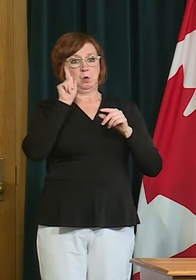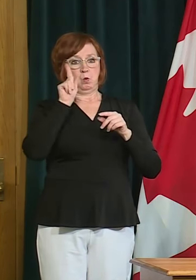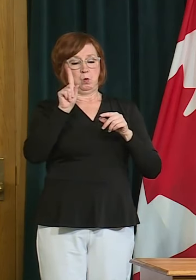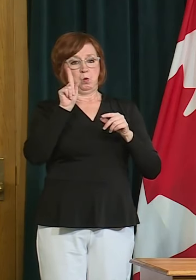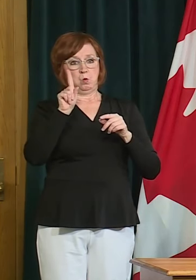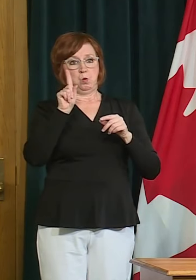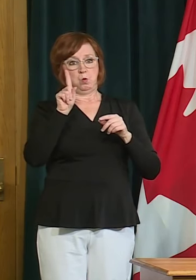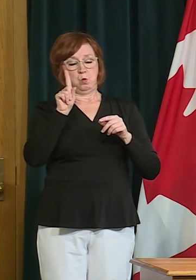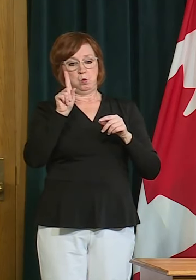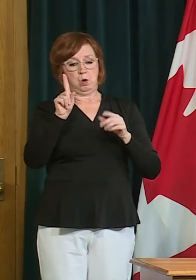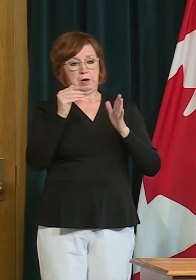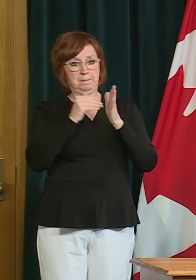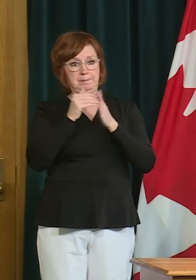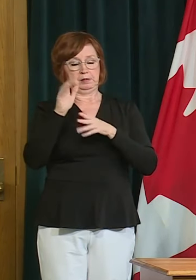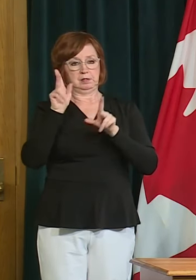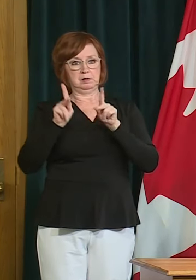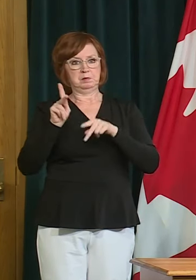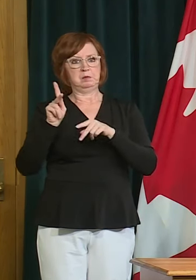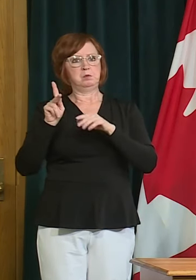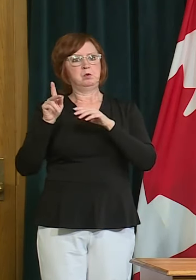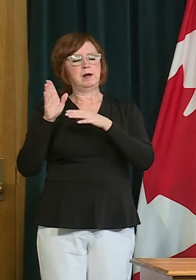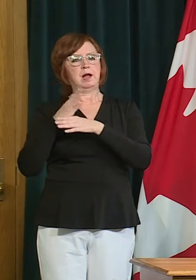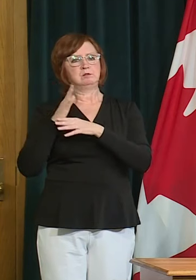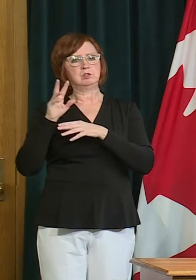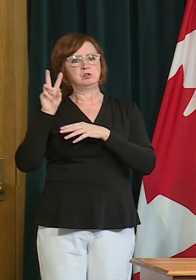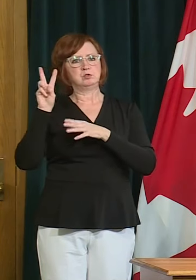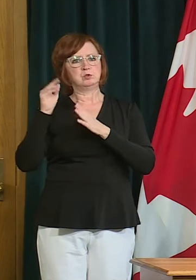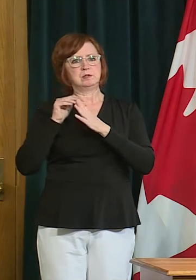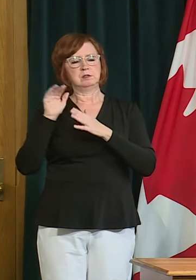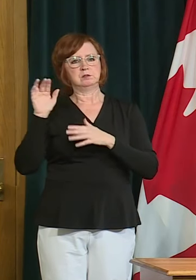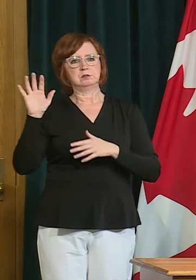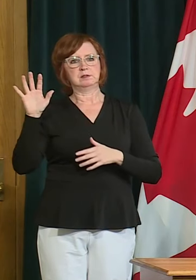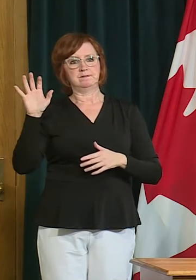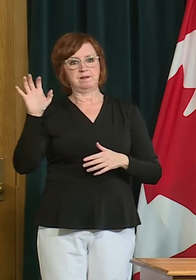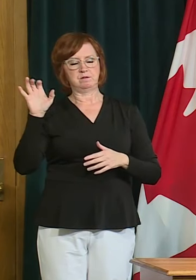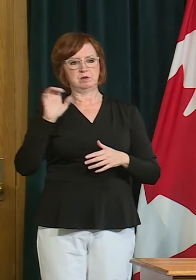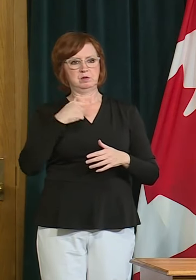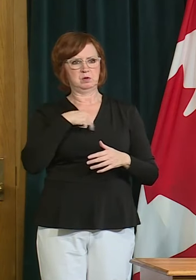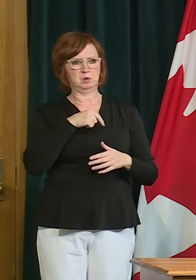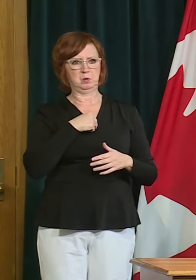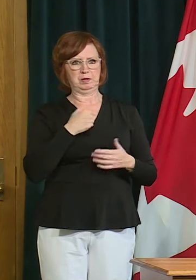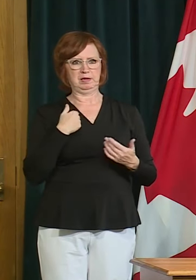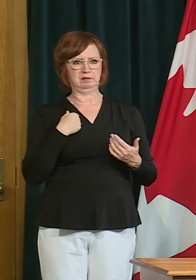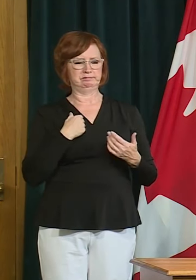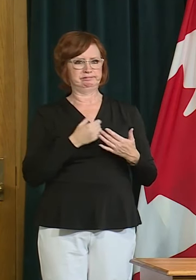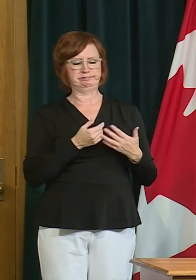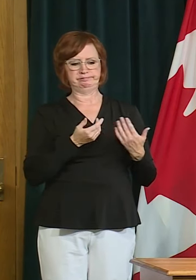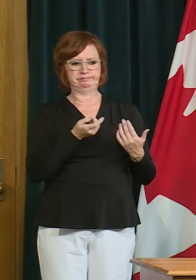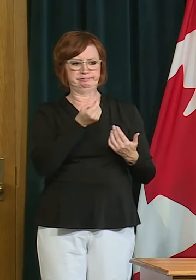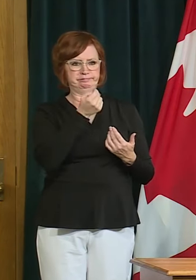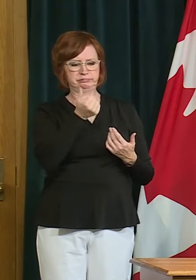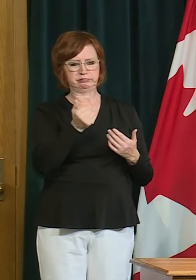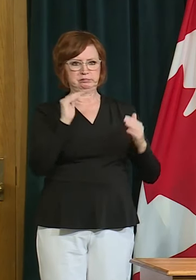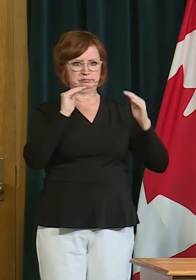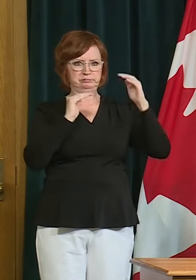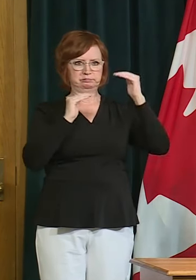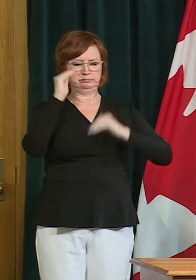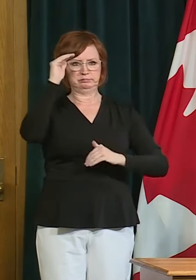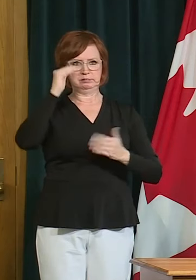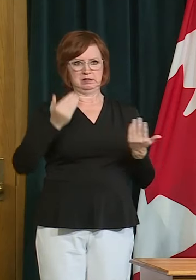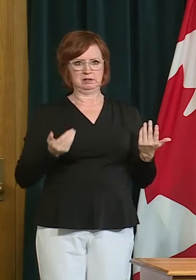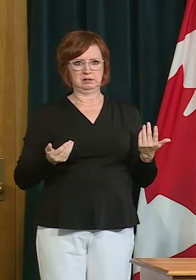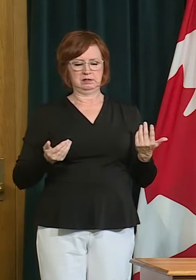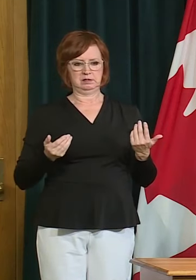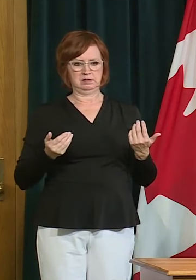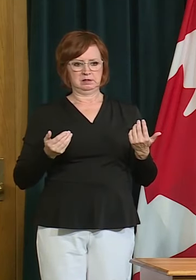550 here in saskatchewan when you get to a much more alarming number the number of fatalities per per million people the canadian number is is